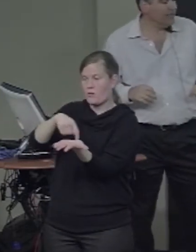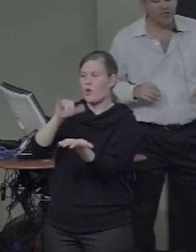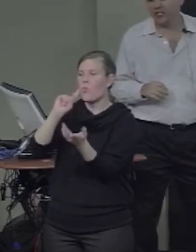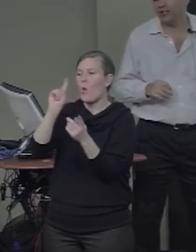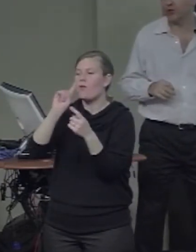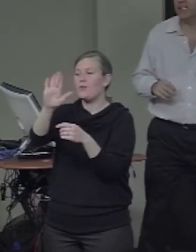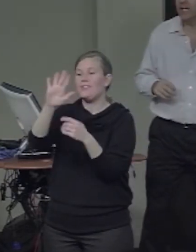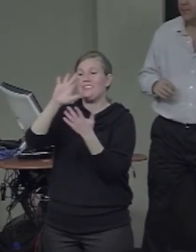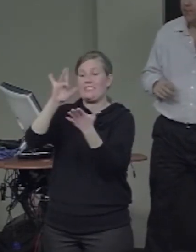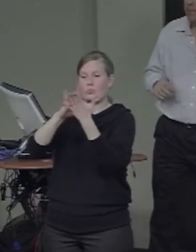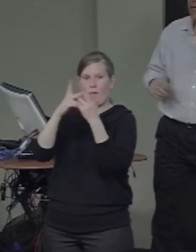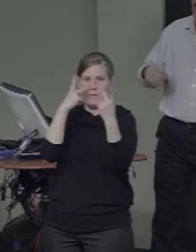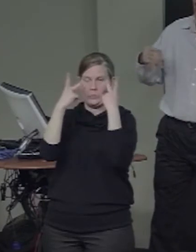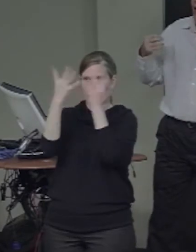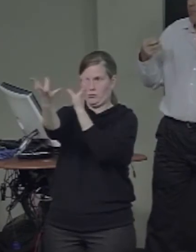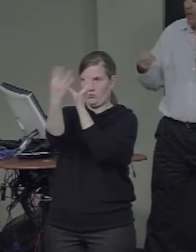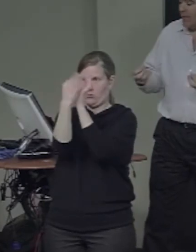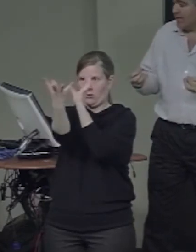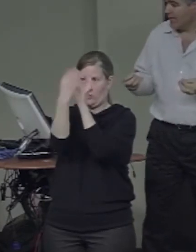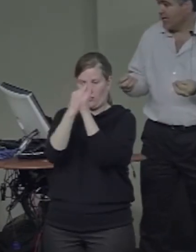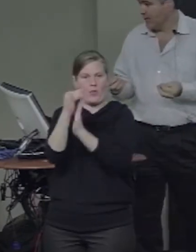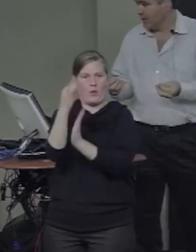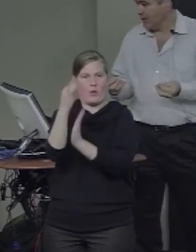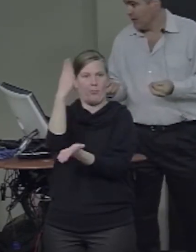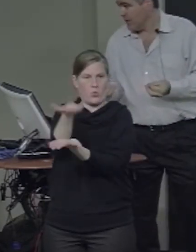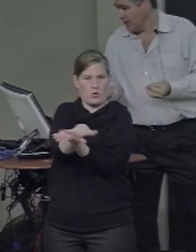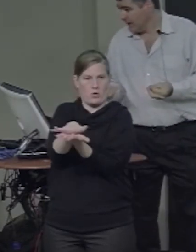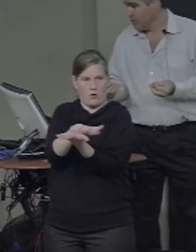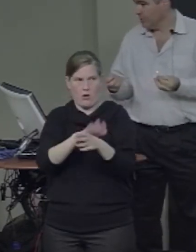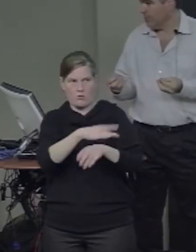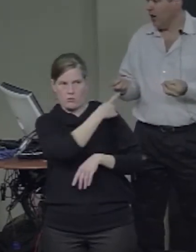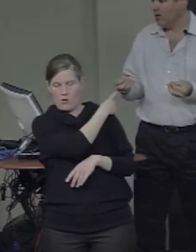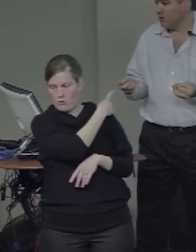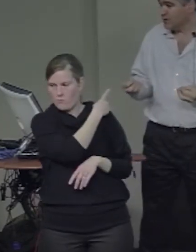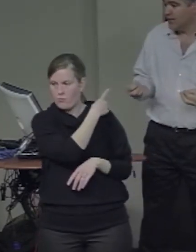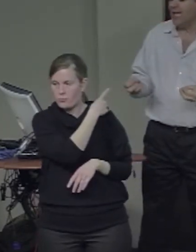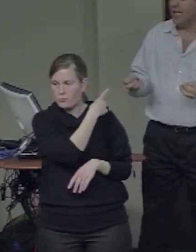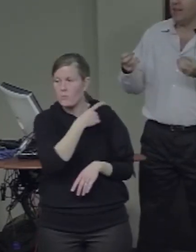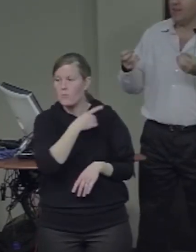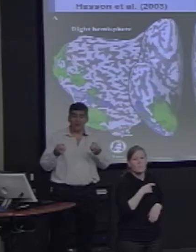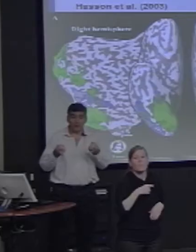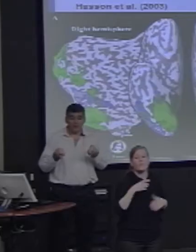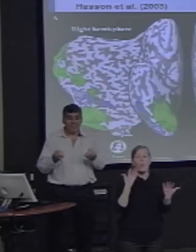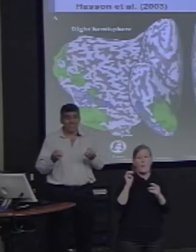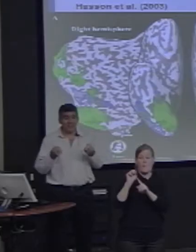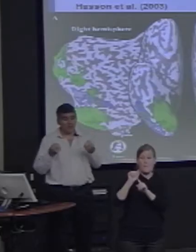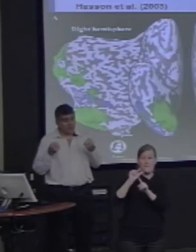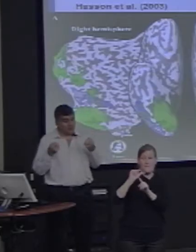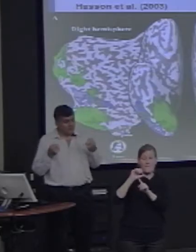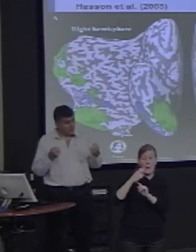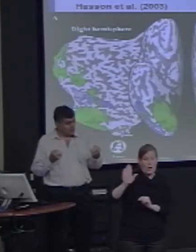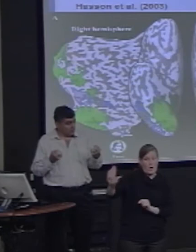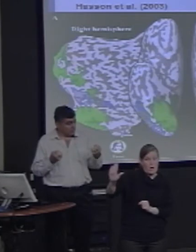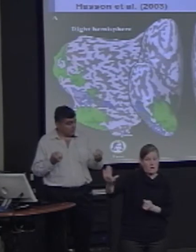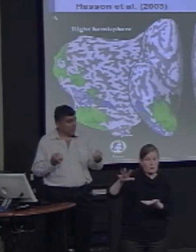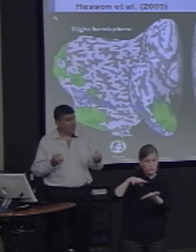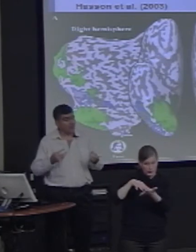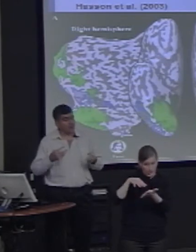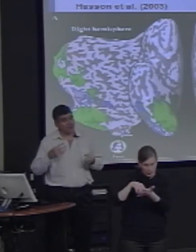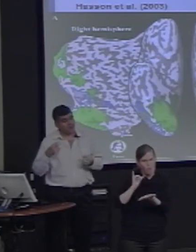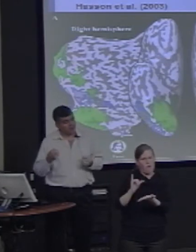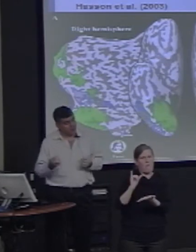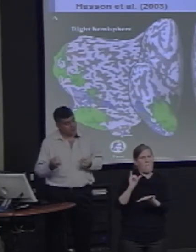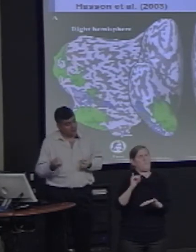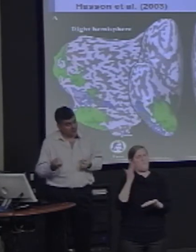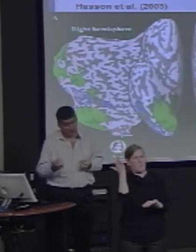information in green. Malach and colleagues proposed that the reason the visual word-form